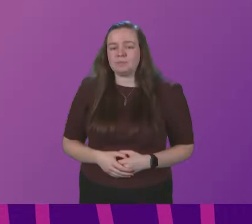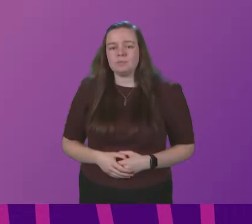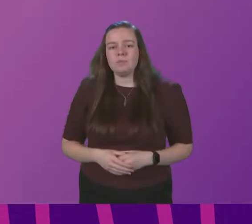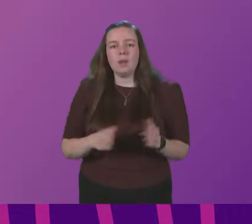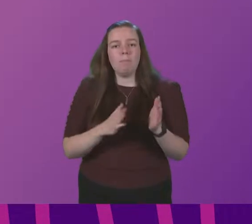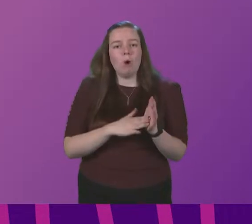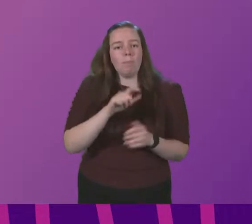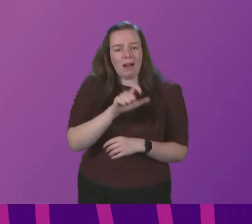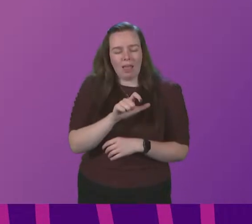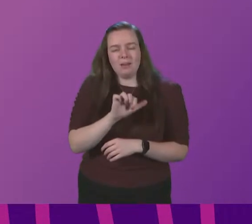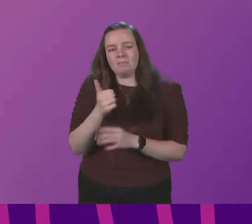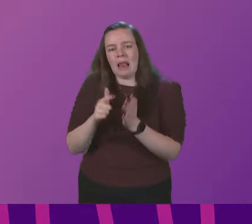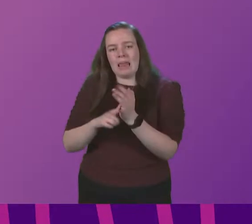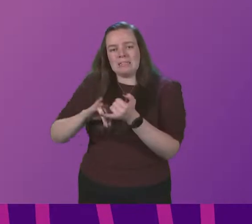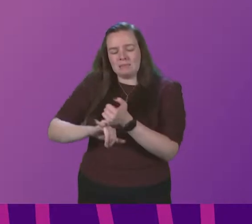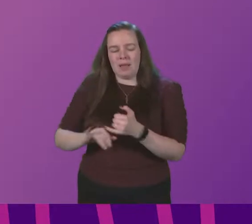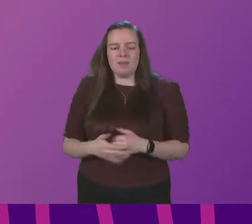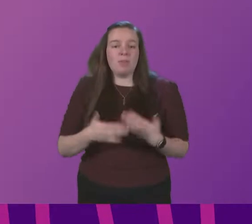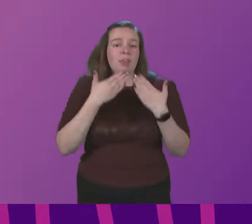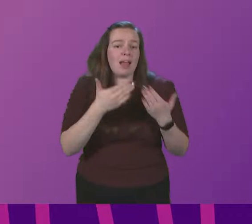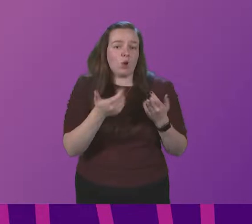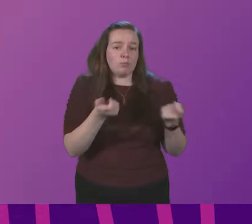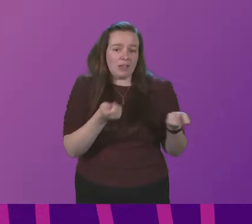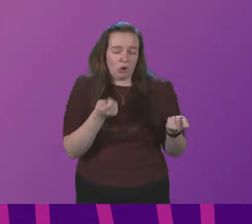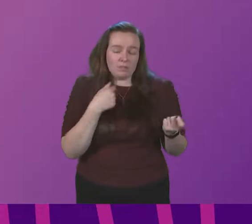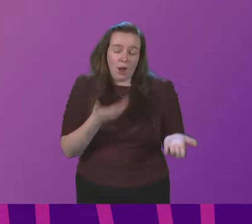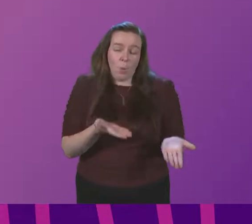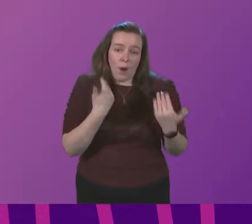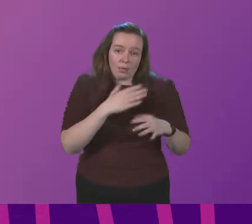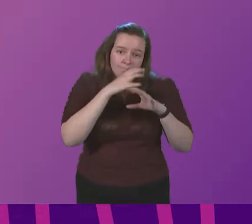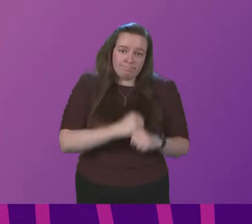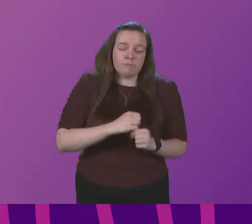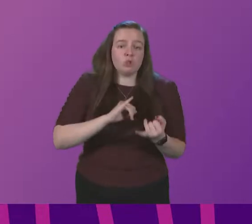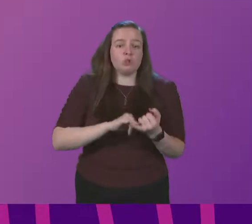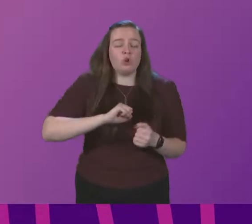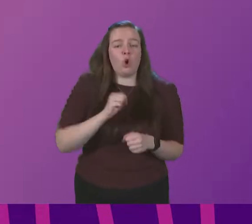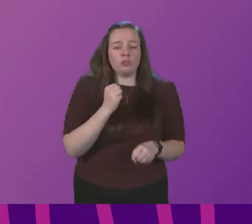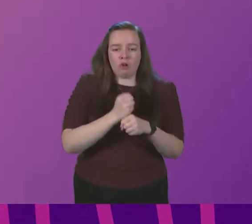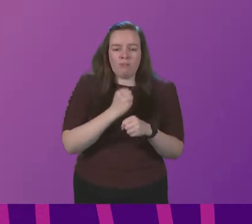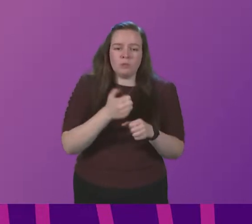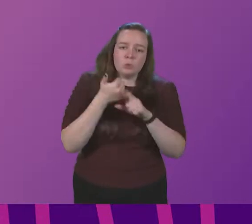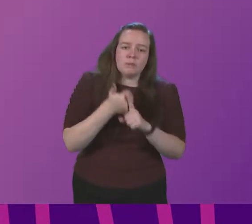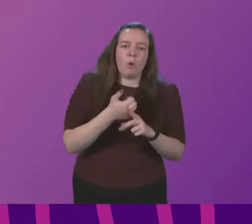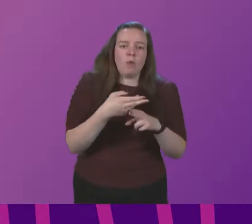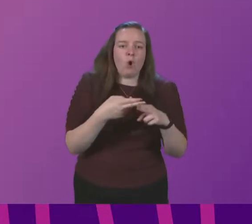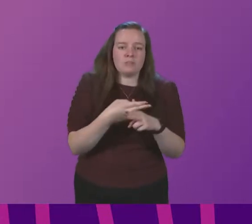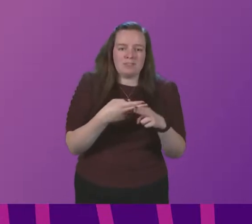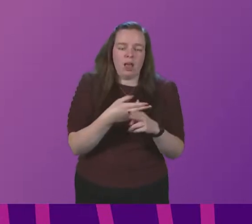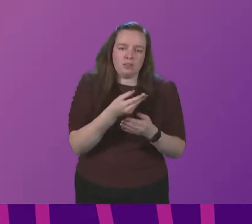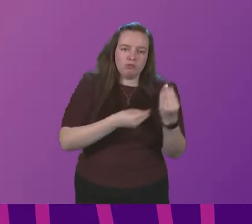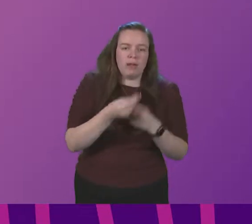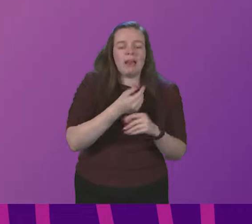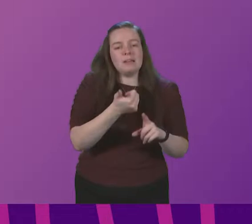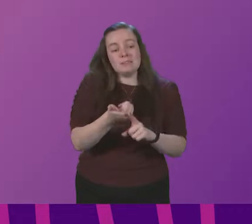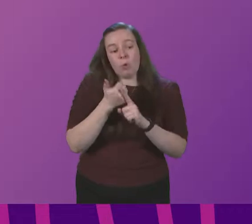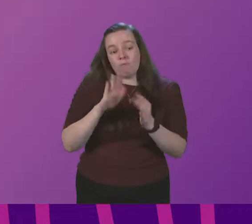MacLennan to be followed by Liz Smith Thank you President of the I welcome the commitment of the Scottish Government to support the hospitality trade and indications of support